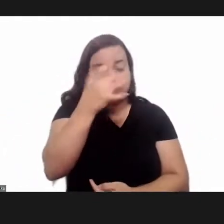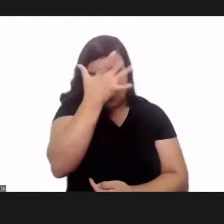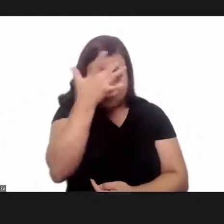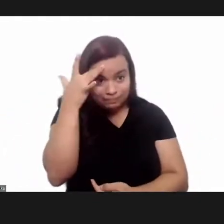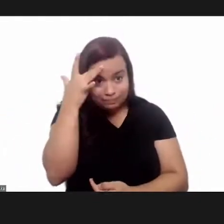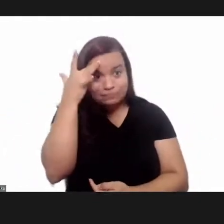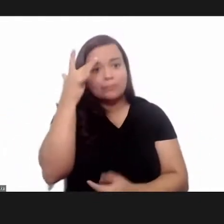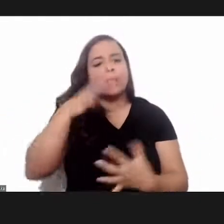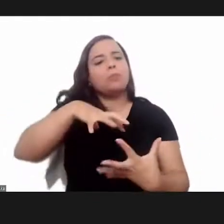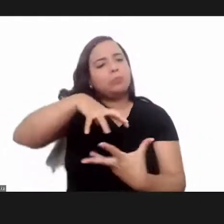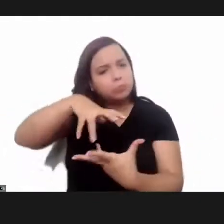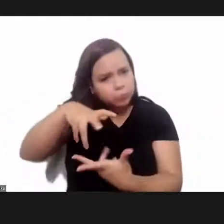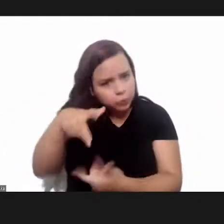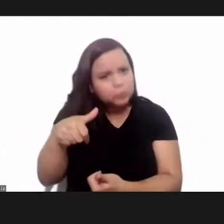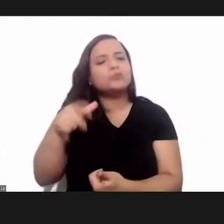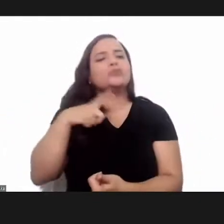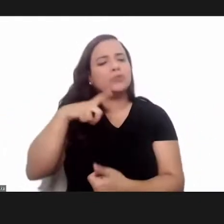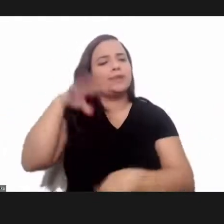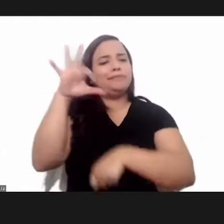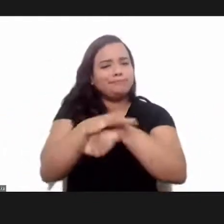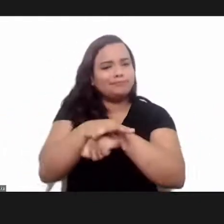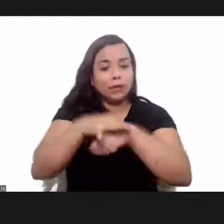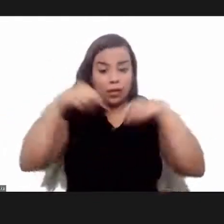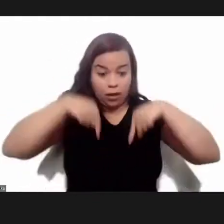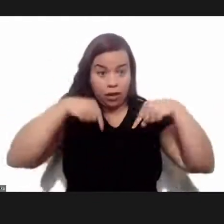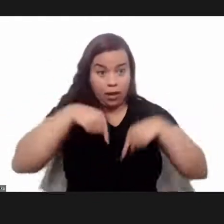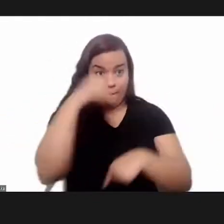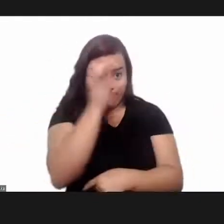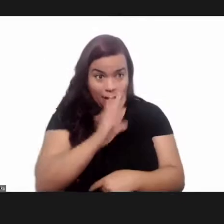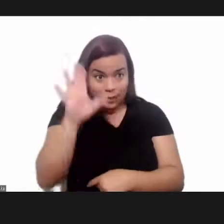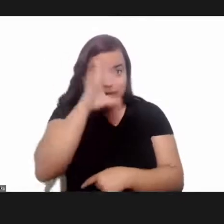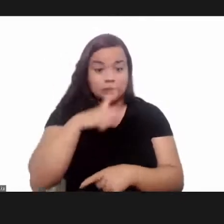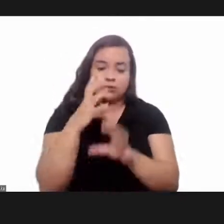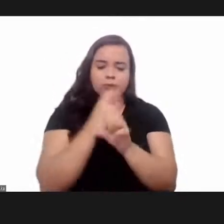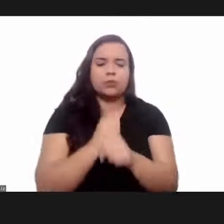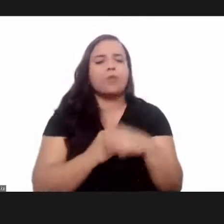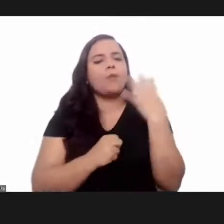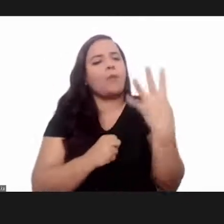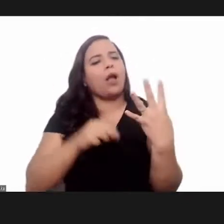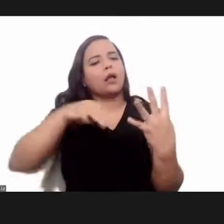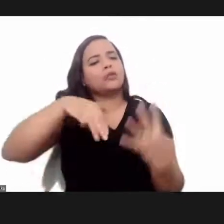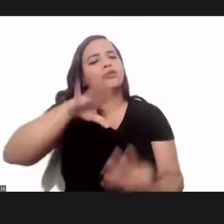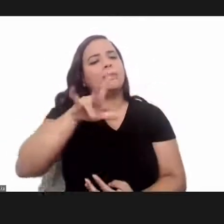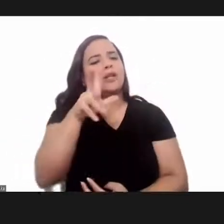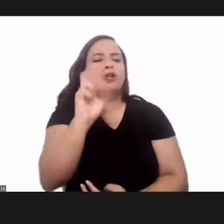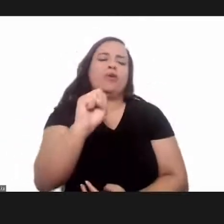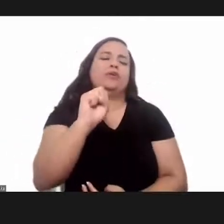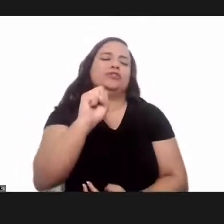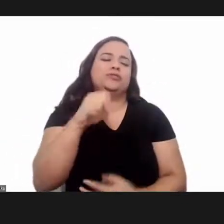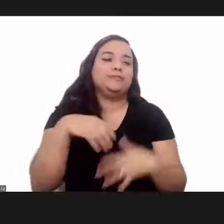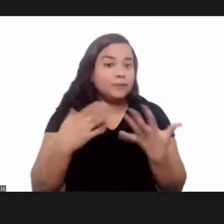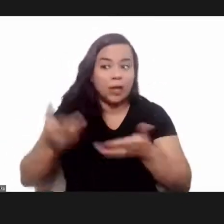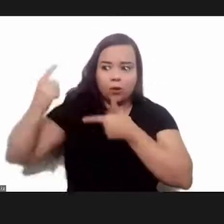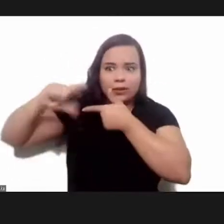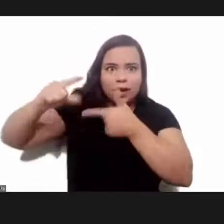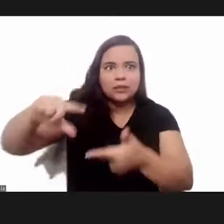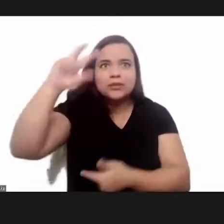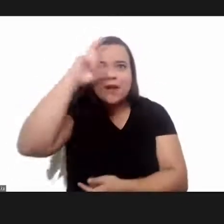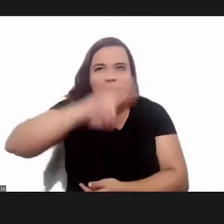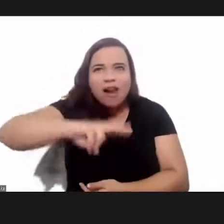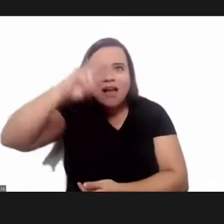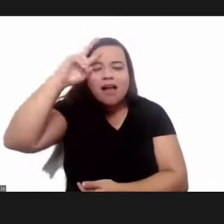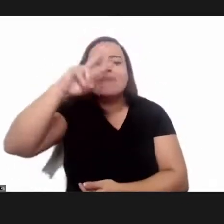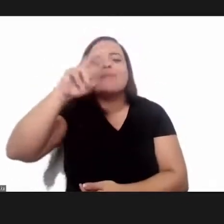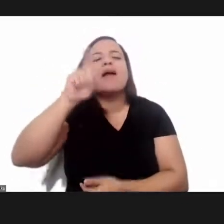world four million of whom in brazil so on behalf of this tradition this beautiful research